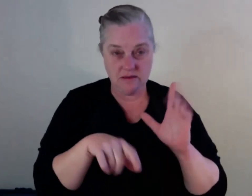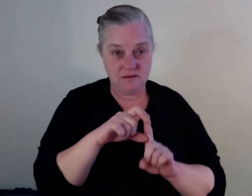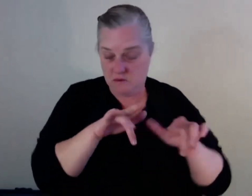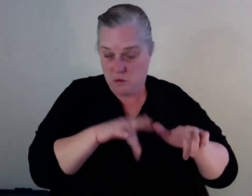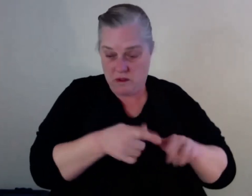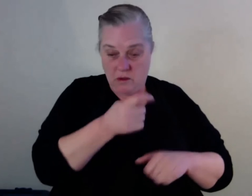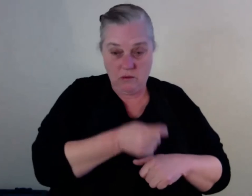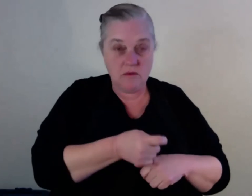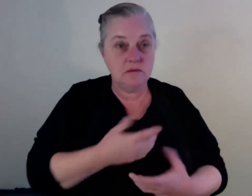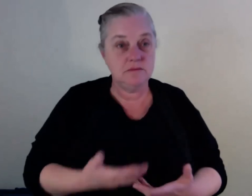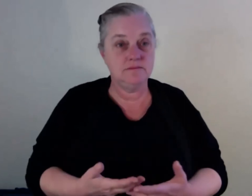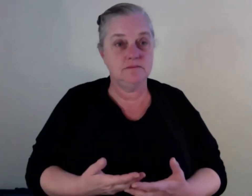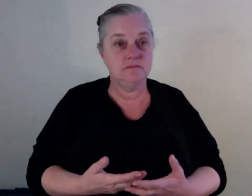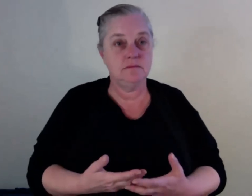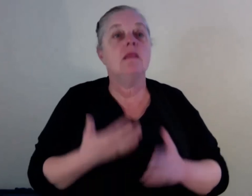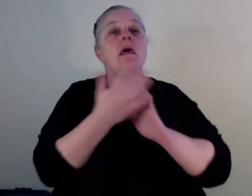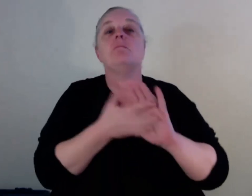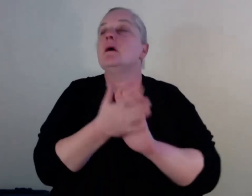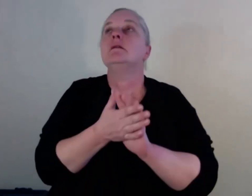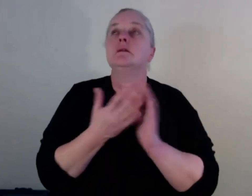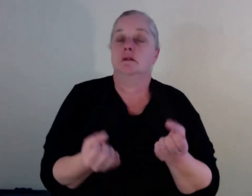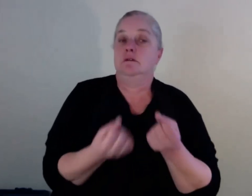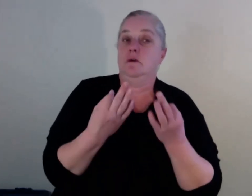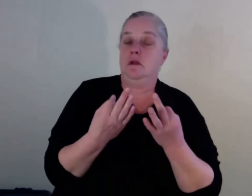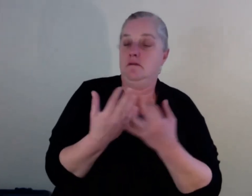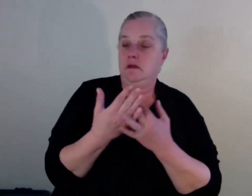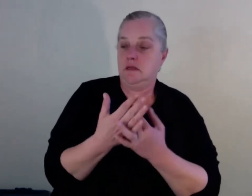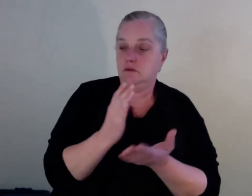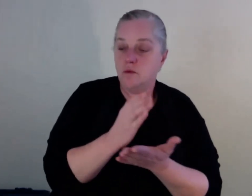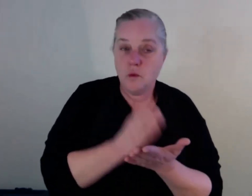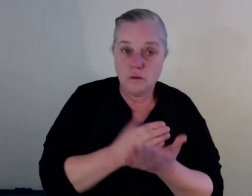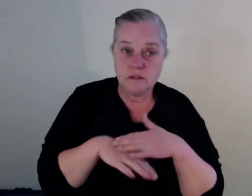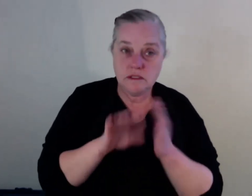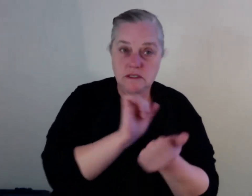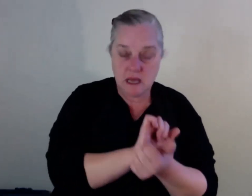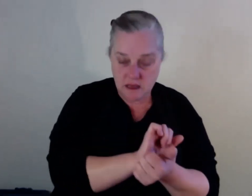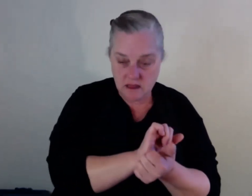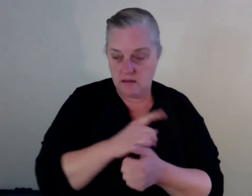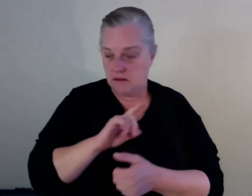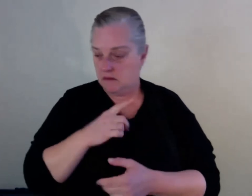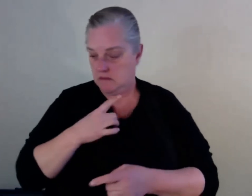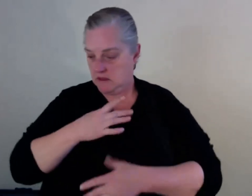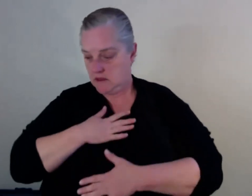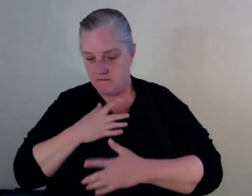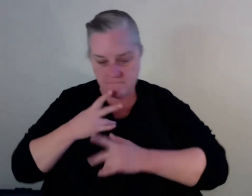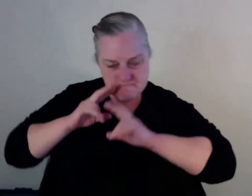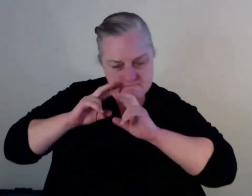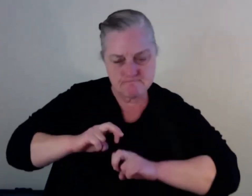came up. I studied myself. I learned everything myself and I studied about mental health and everything myself. When I came out, I went straight away to